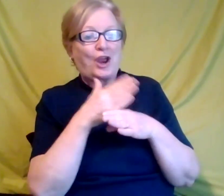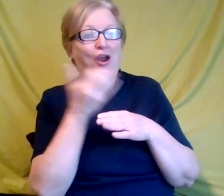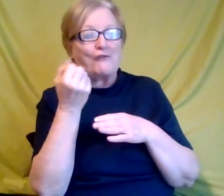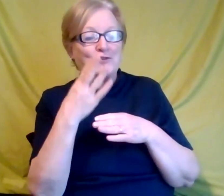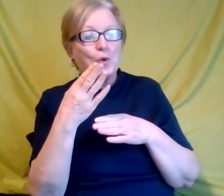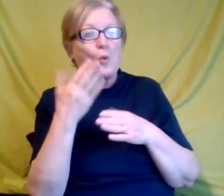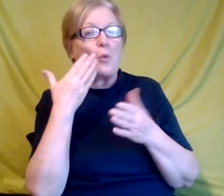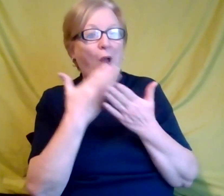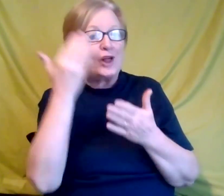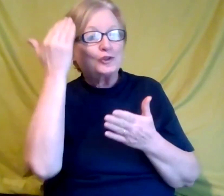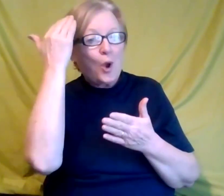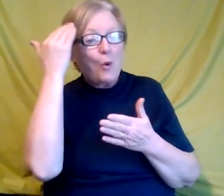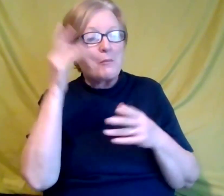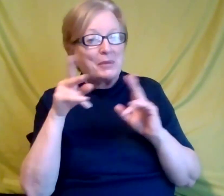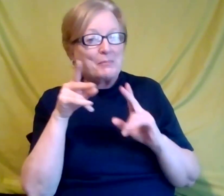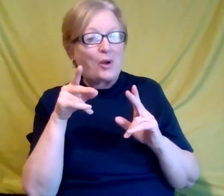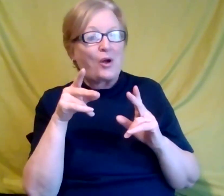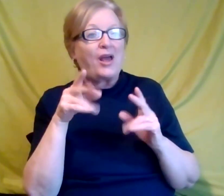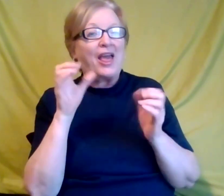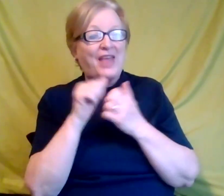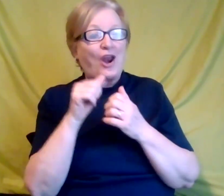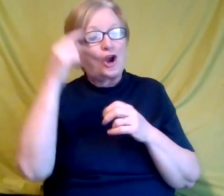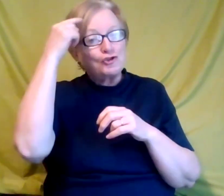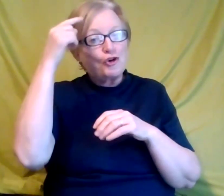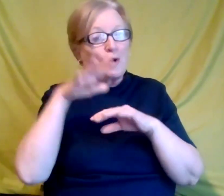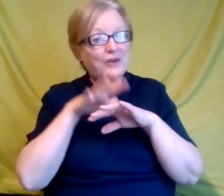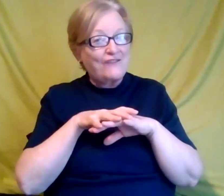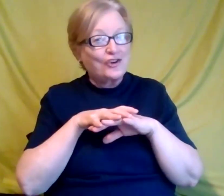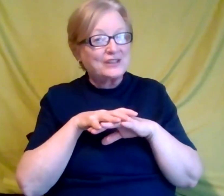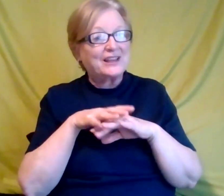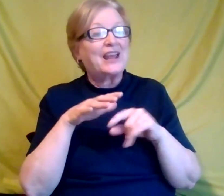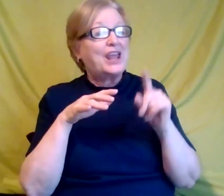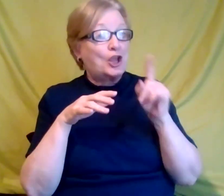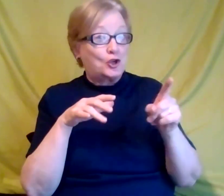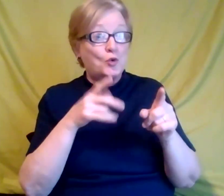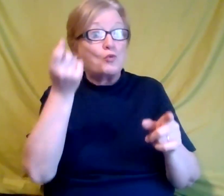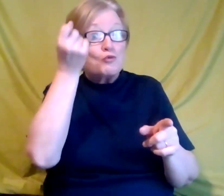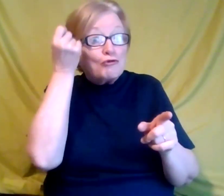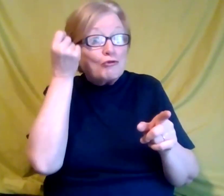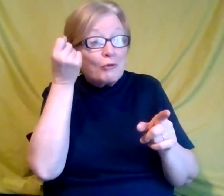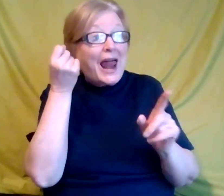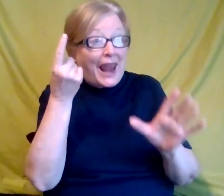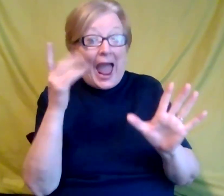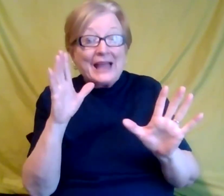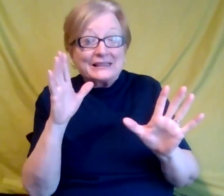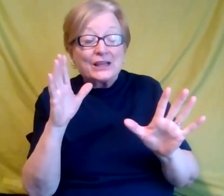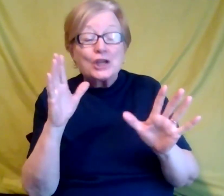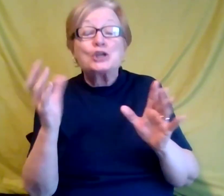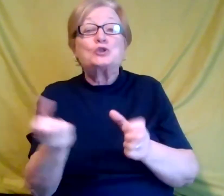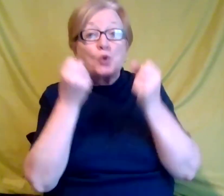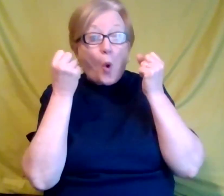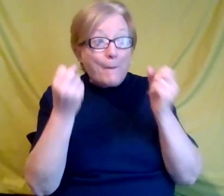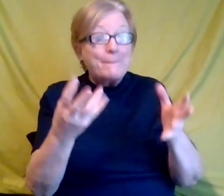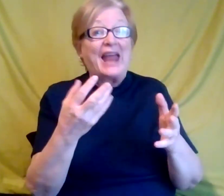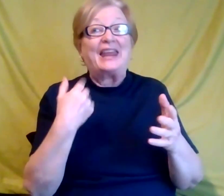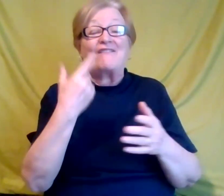are neurodivergent, uh, again, everyone, if you just realize that there are so many of us that are